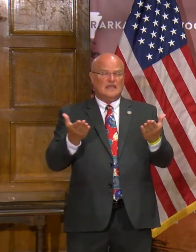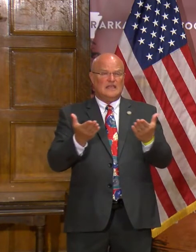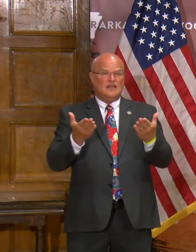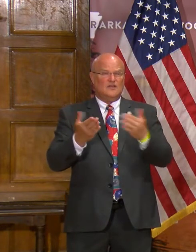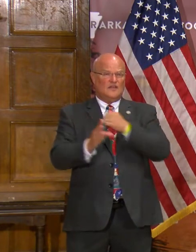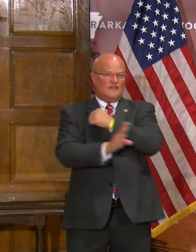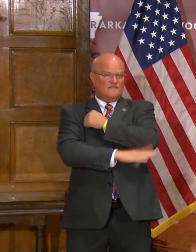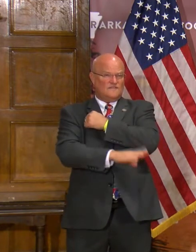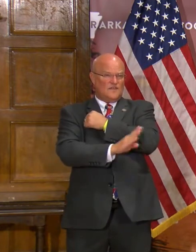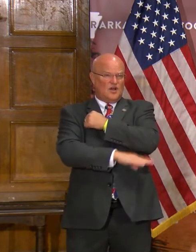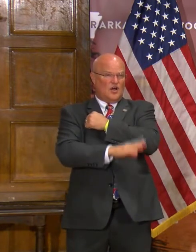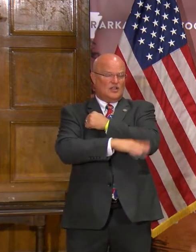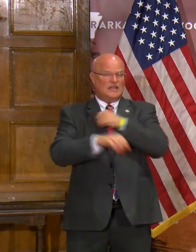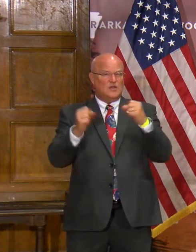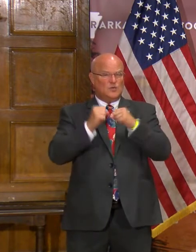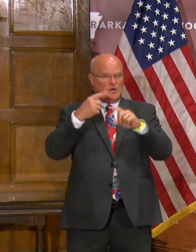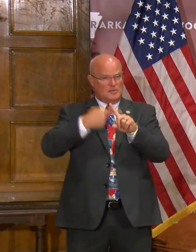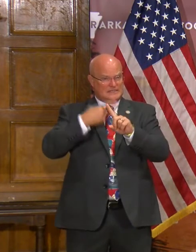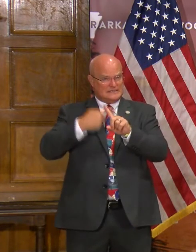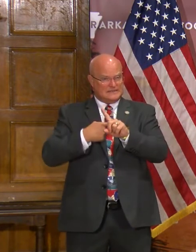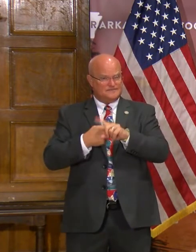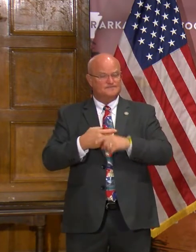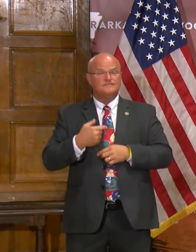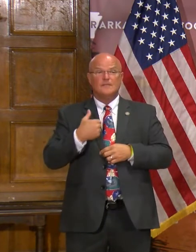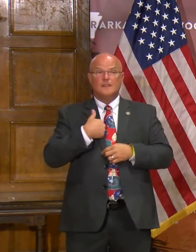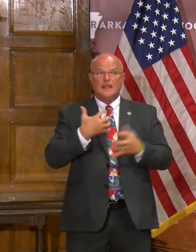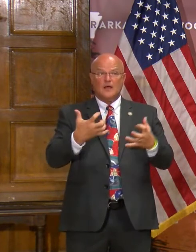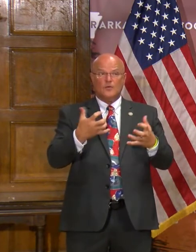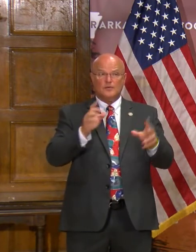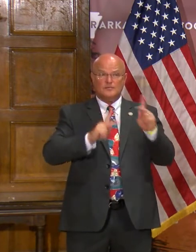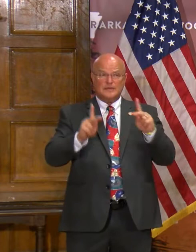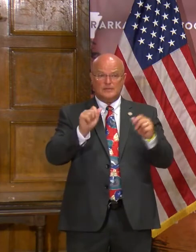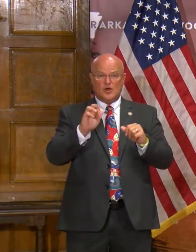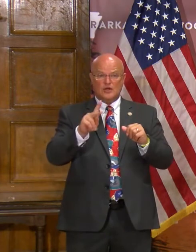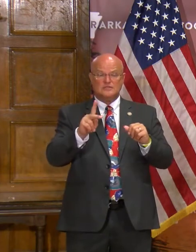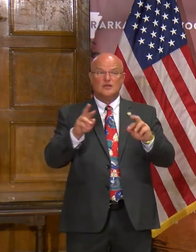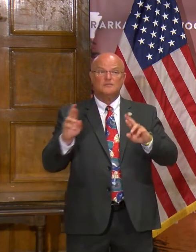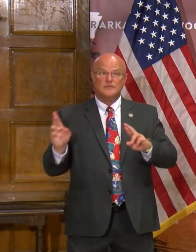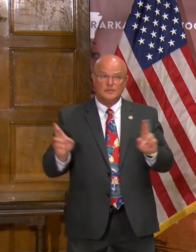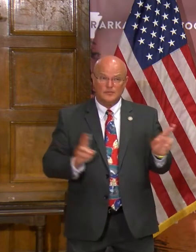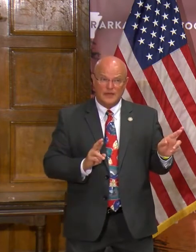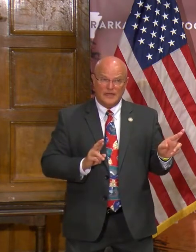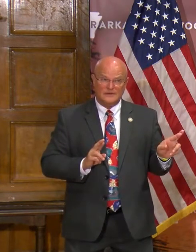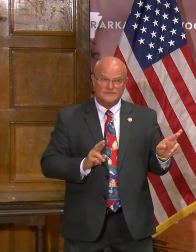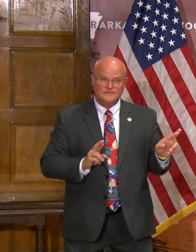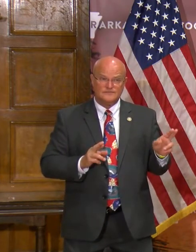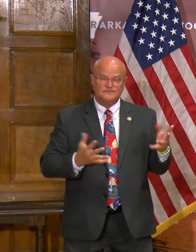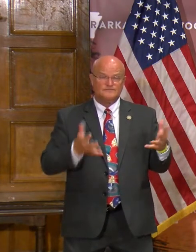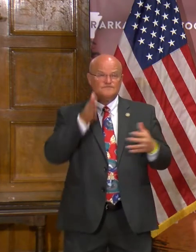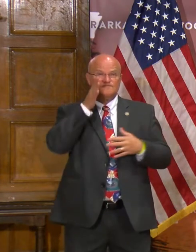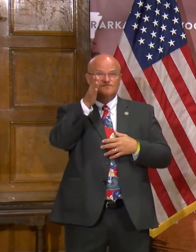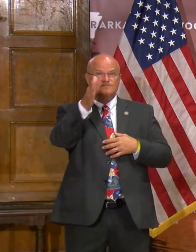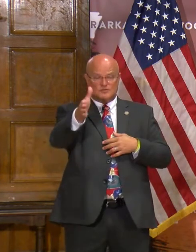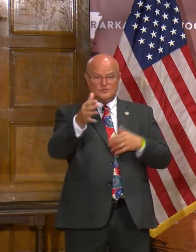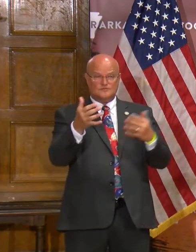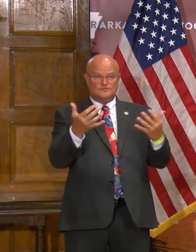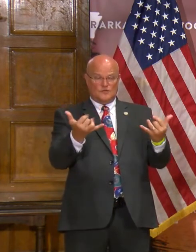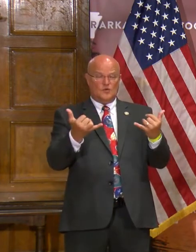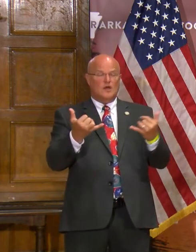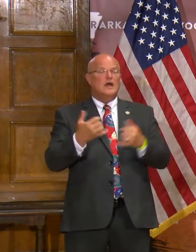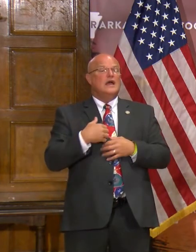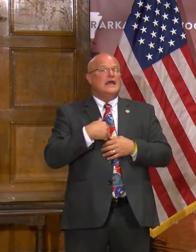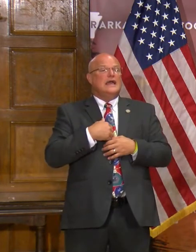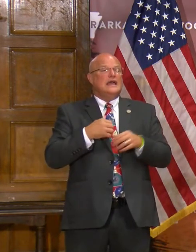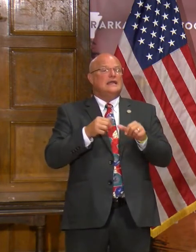late fall. And winter months. And I want everybody in Arkansas to be prepared for what's ahead and to